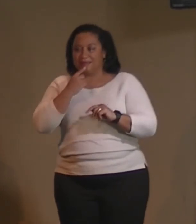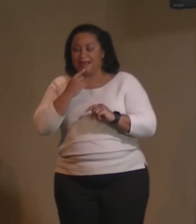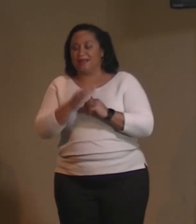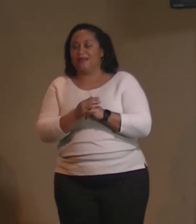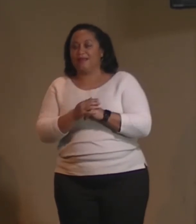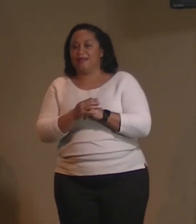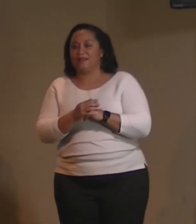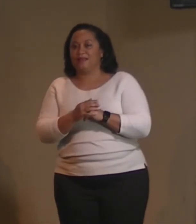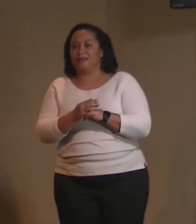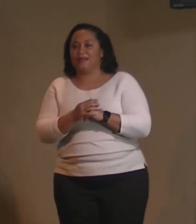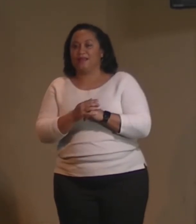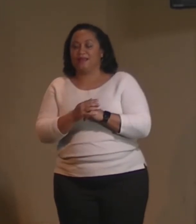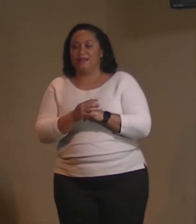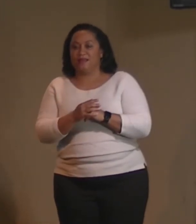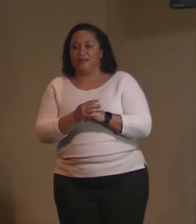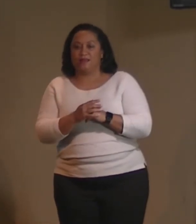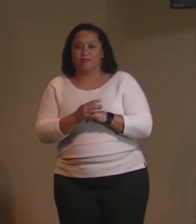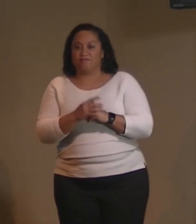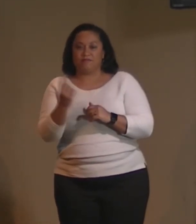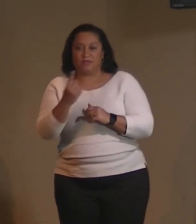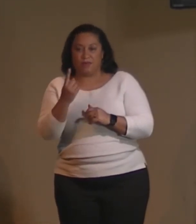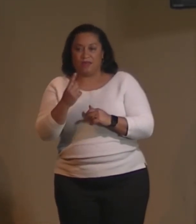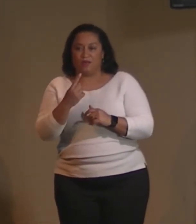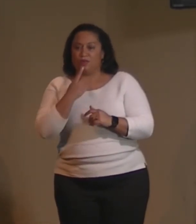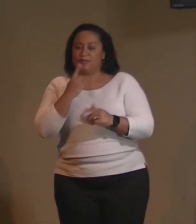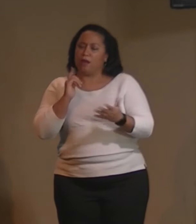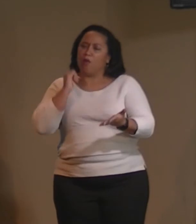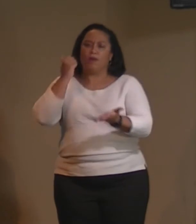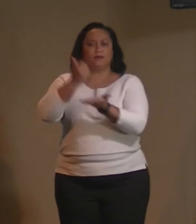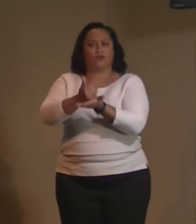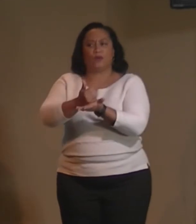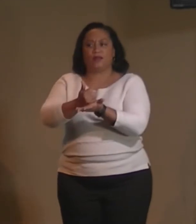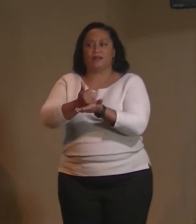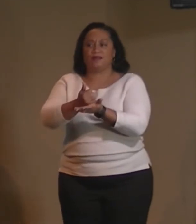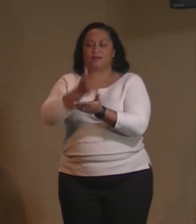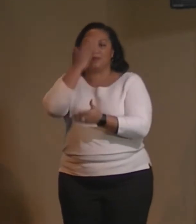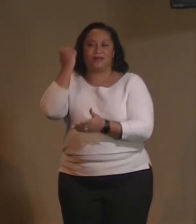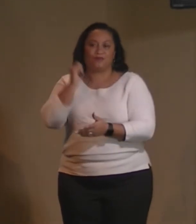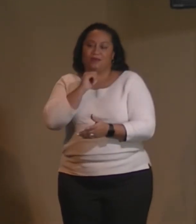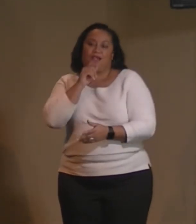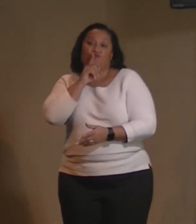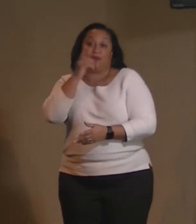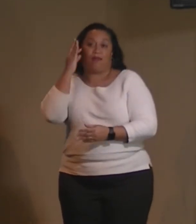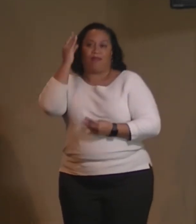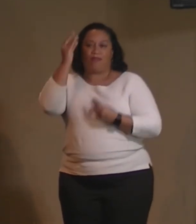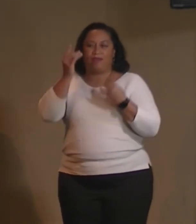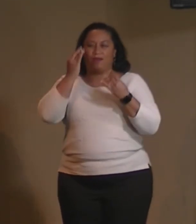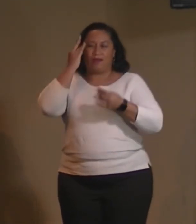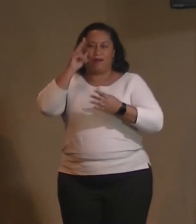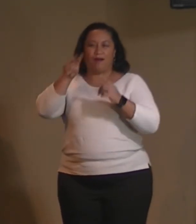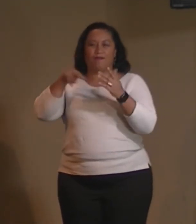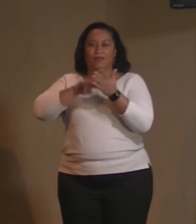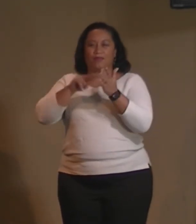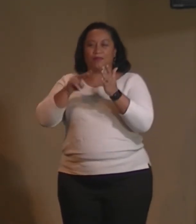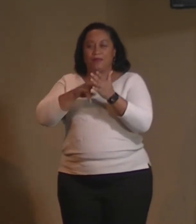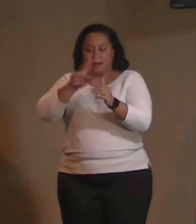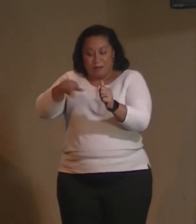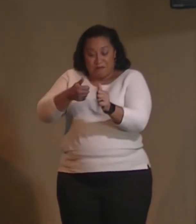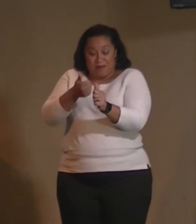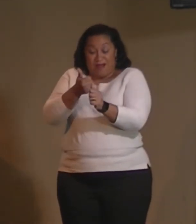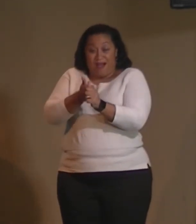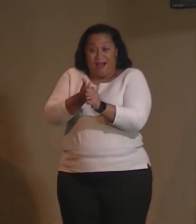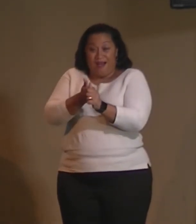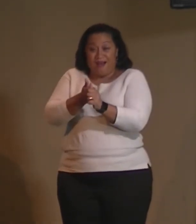and we seal it with a, and so it is. Because we're not really thinking about what it means to have this